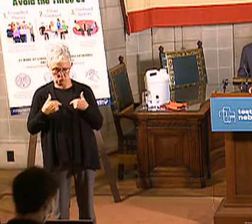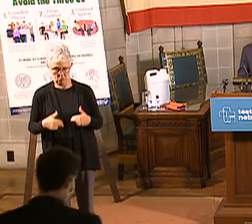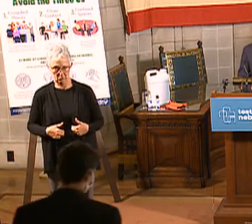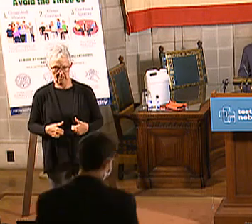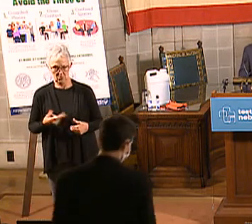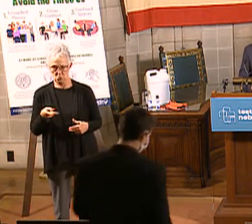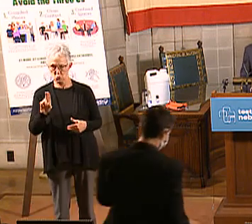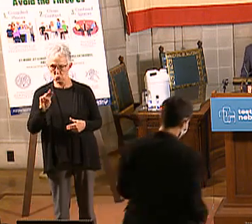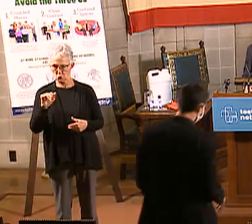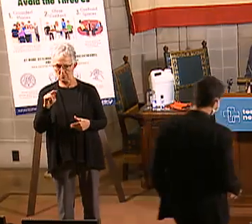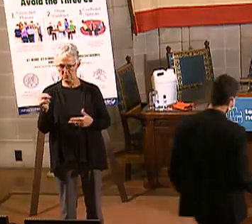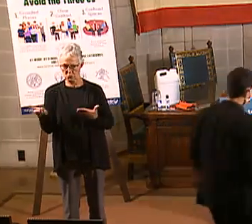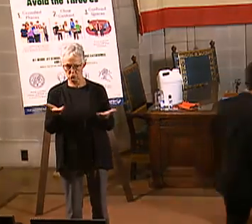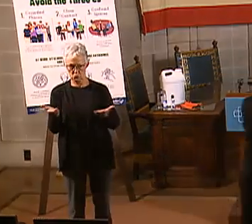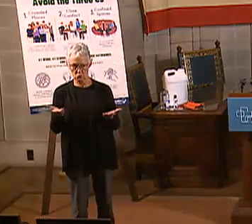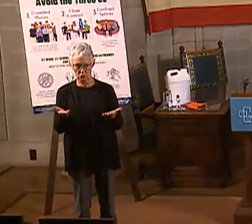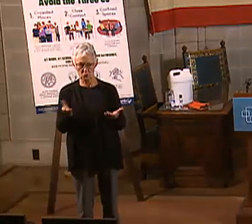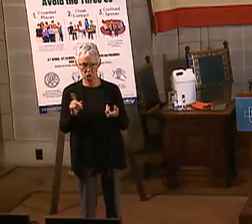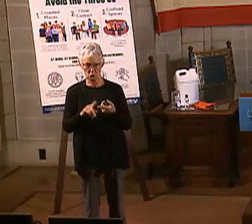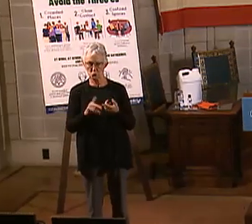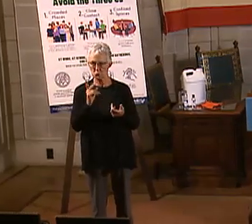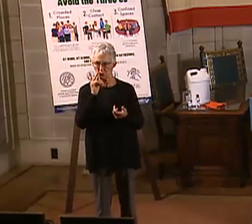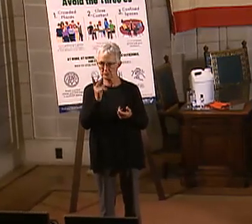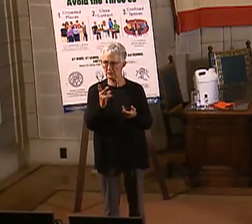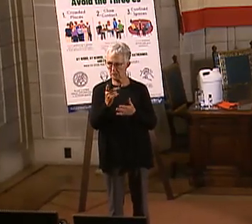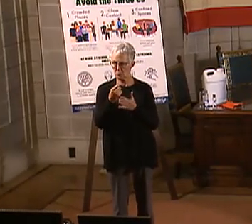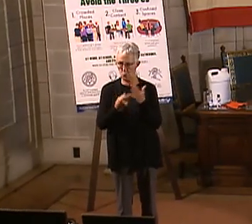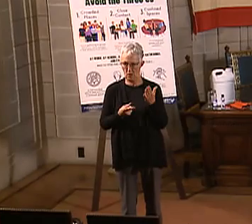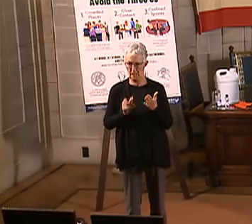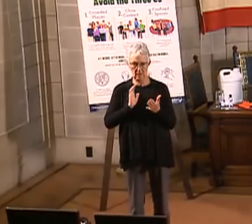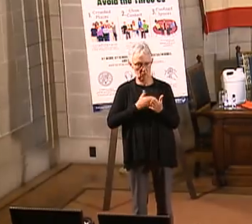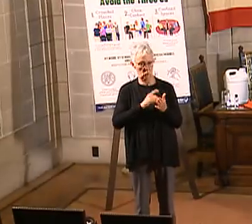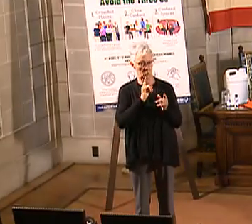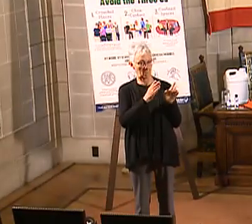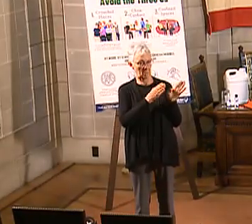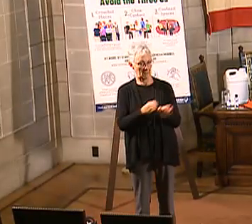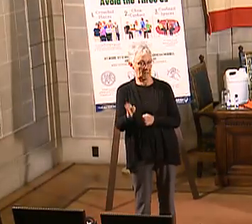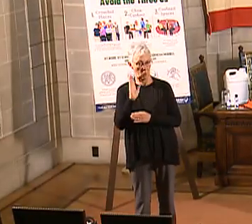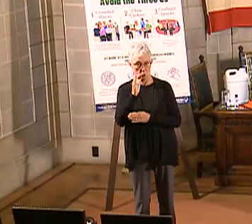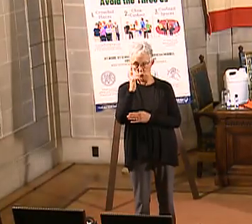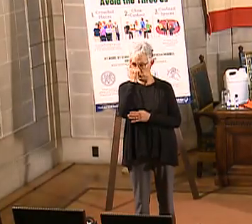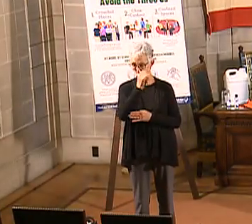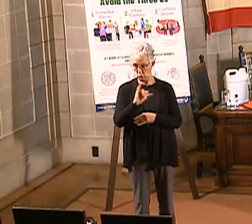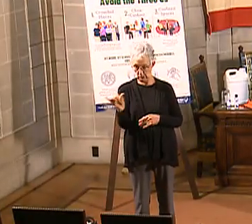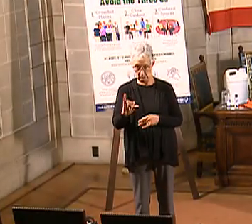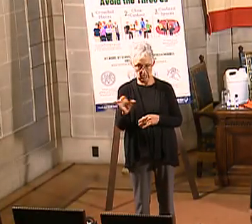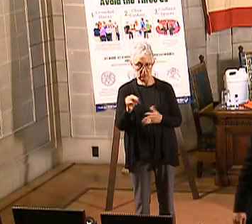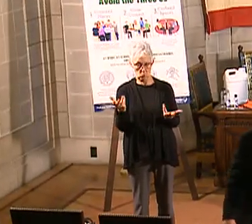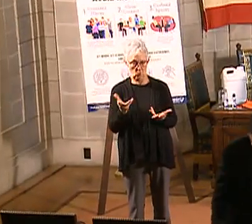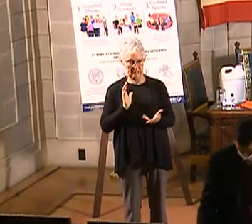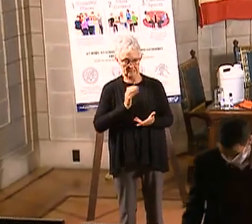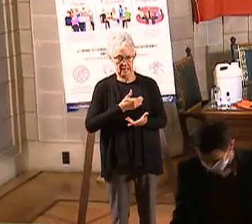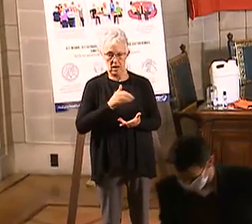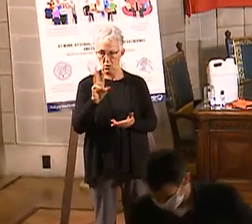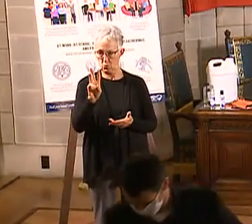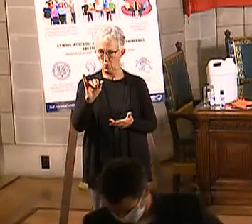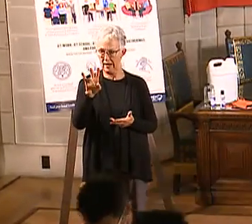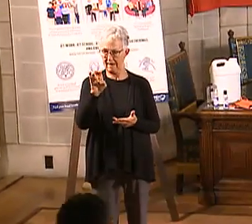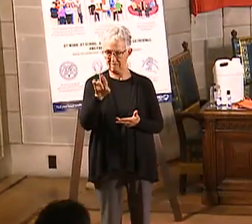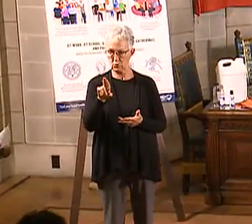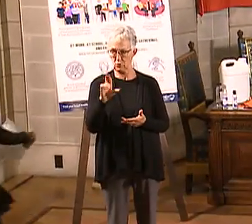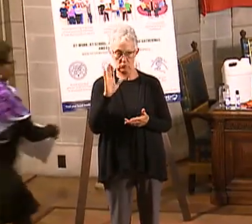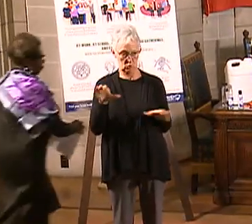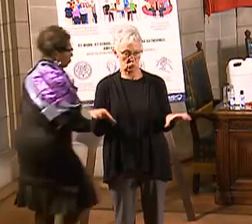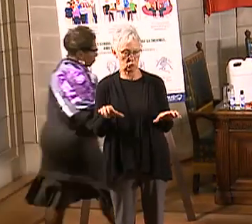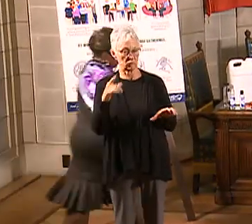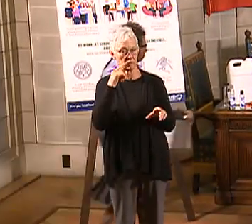what Heritage Health Adult will look like and what our 1115 waiver will do for the people of Nebraska. Danette. Thank you,